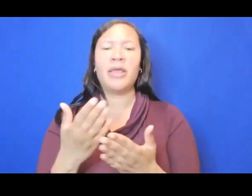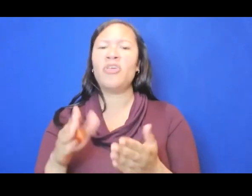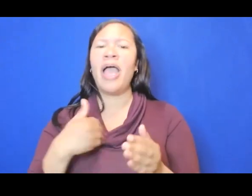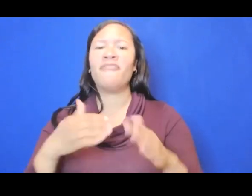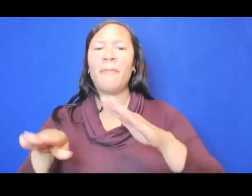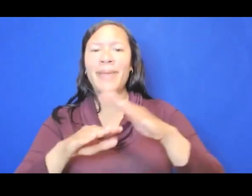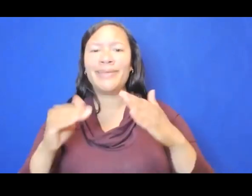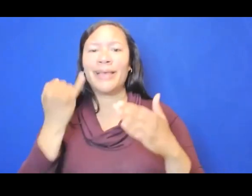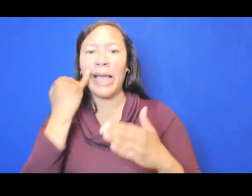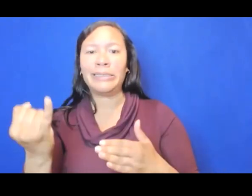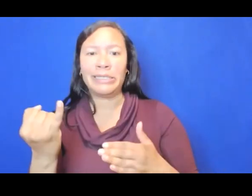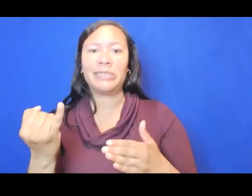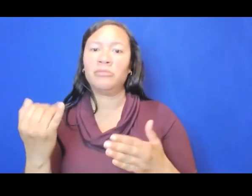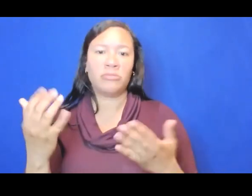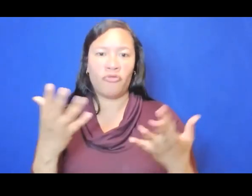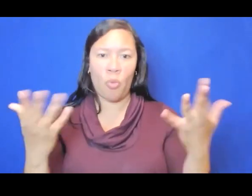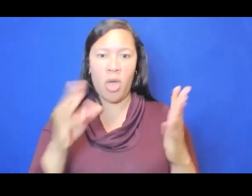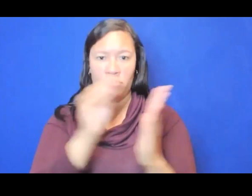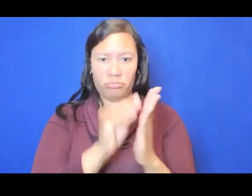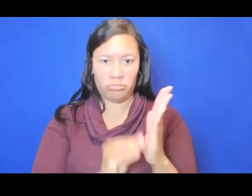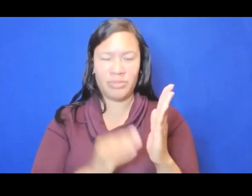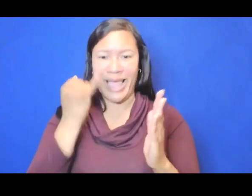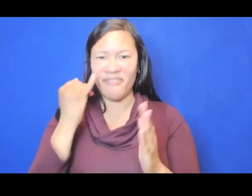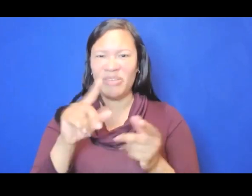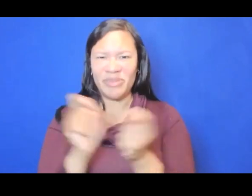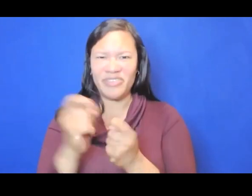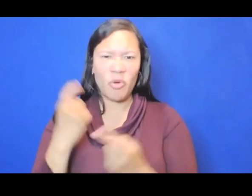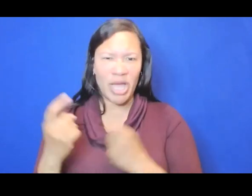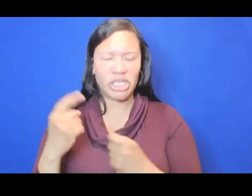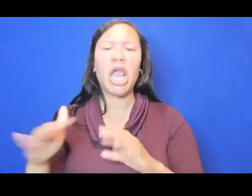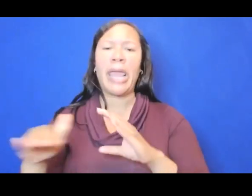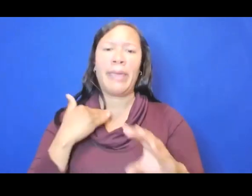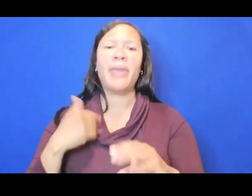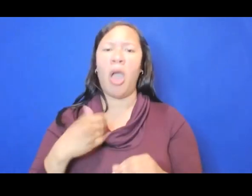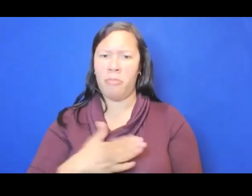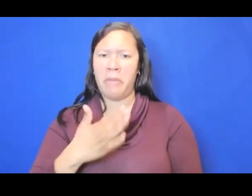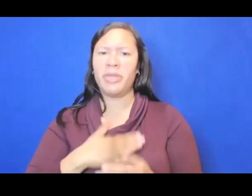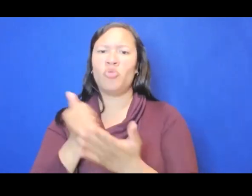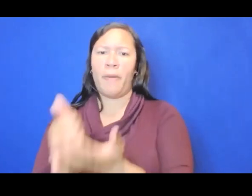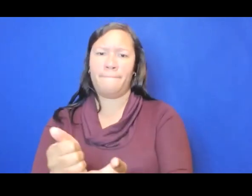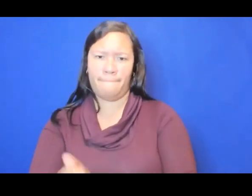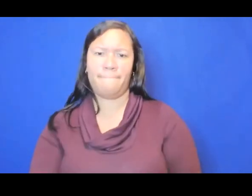that out. And if you have any specific questions about budget writing, please email us. We're happy to answer and help you with that.